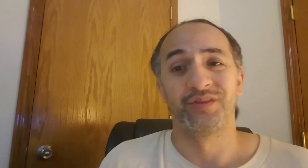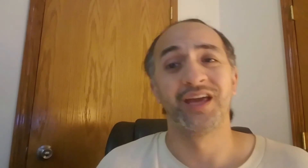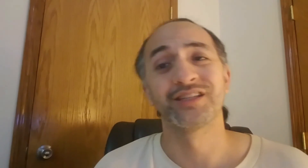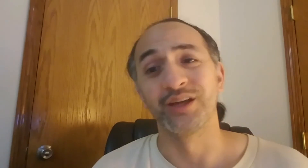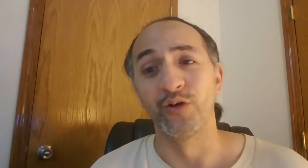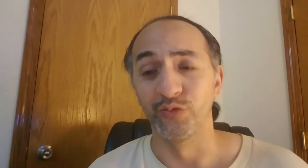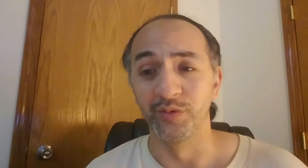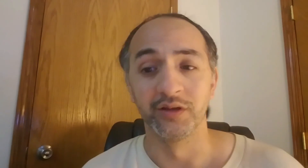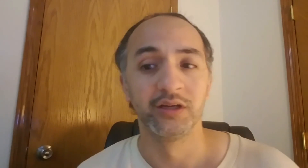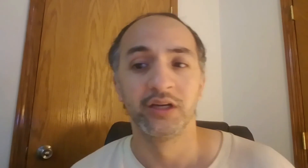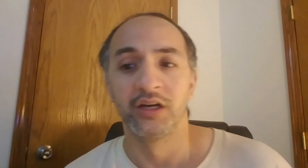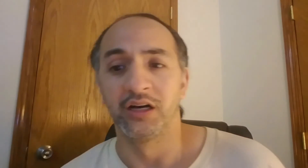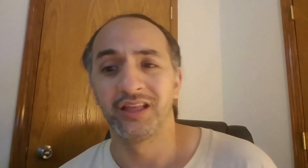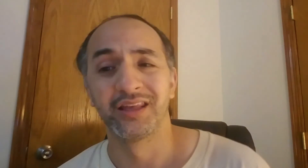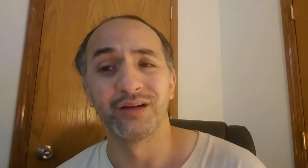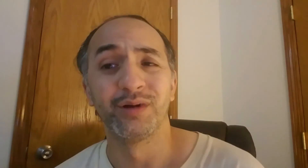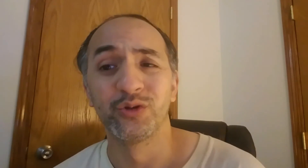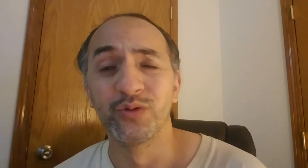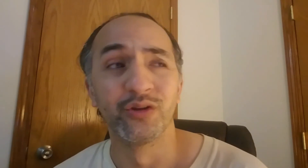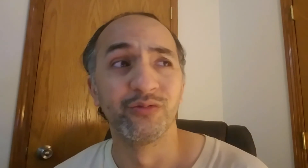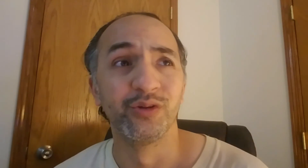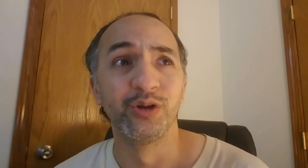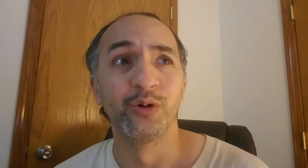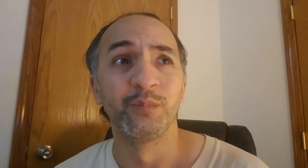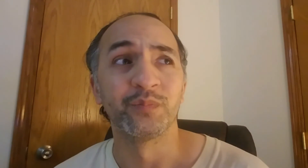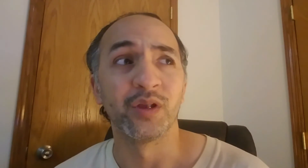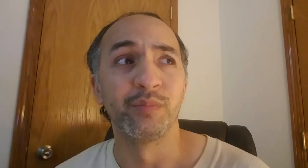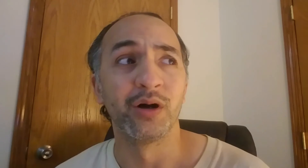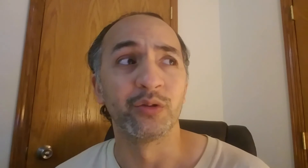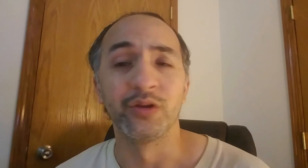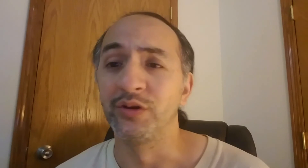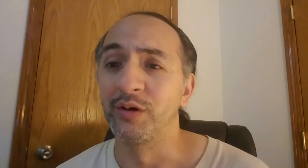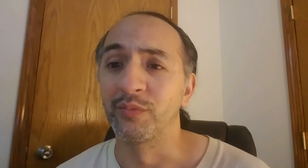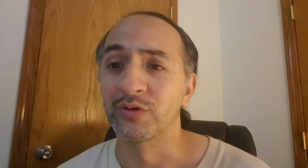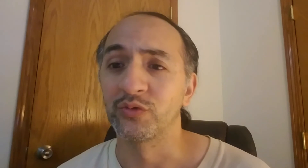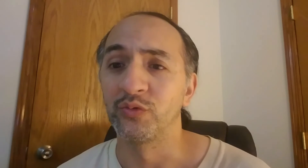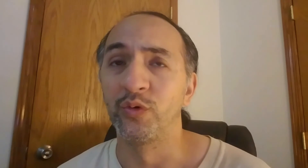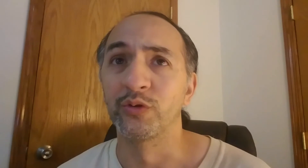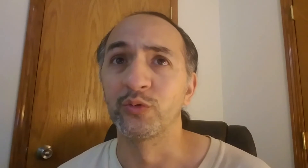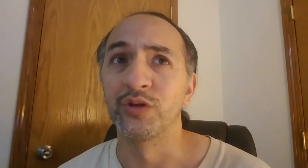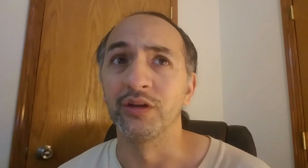That's the alphabet. I think I might do another video about the numbers 1 through 10.